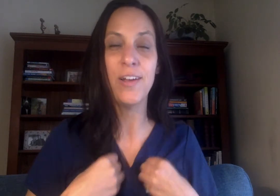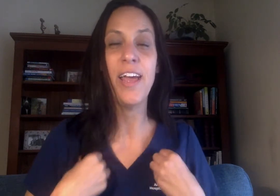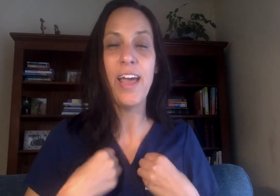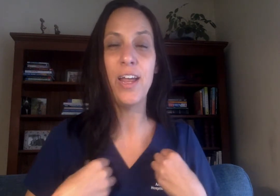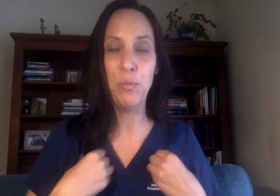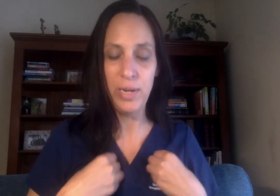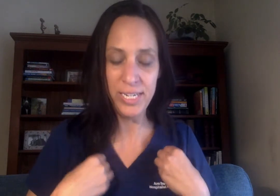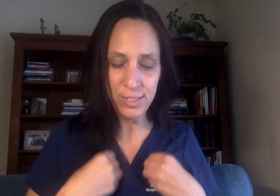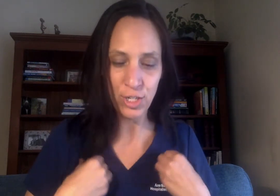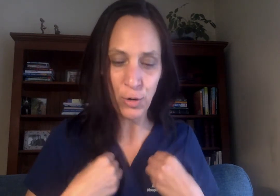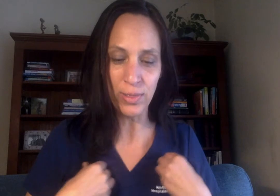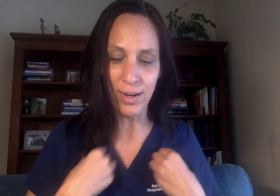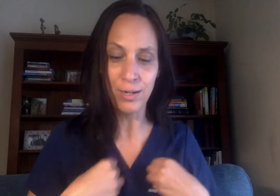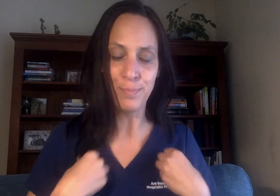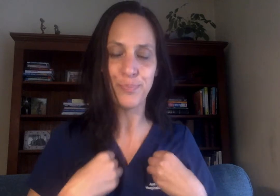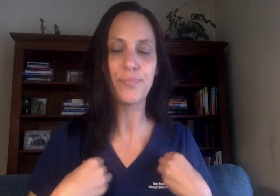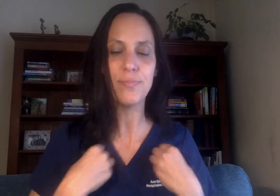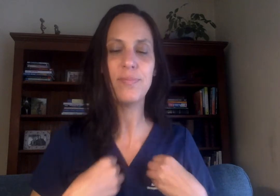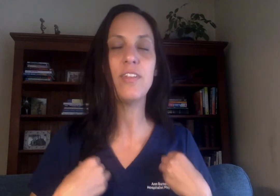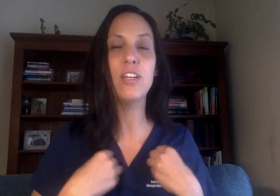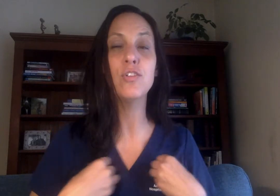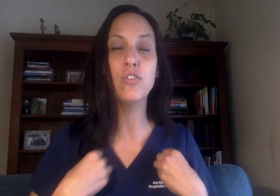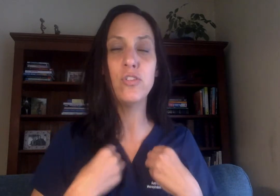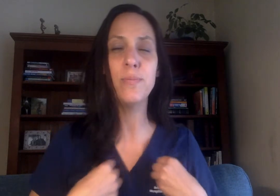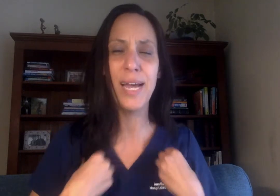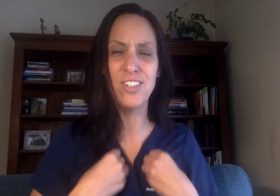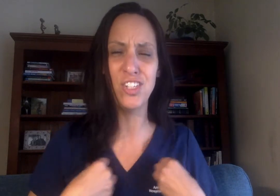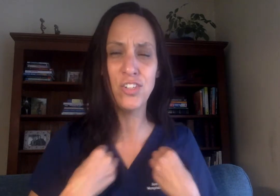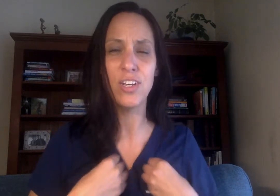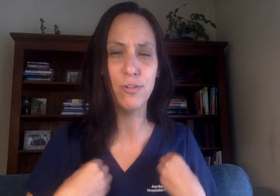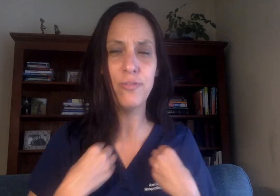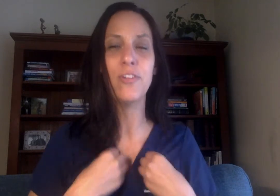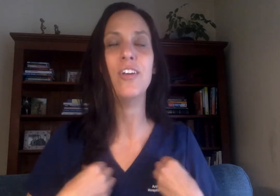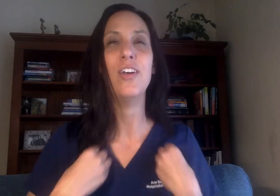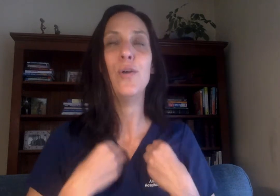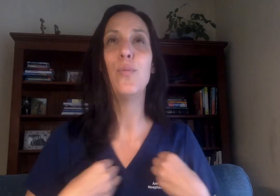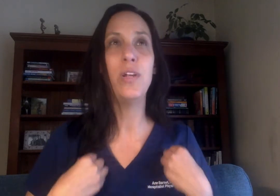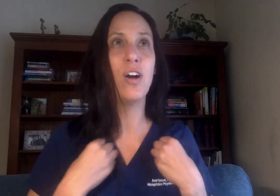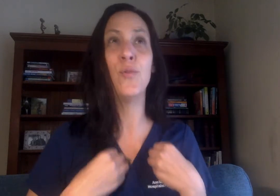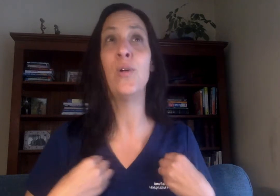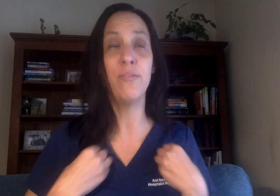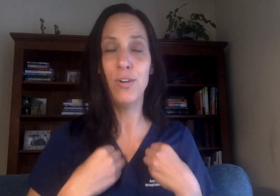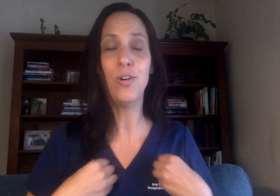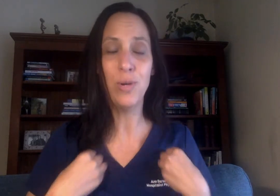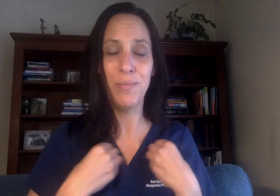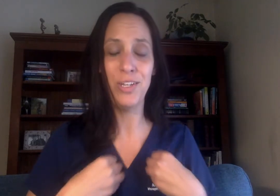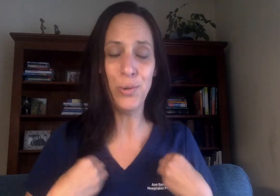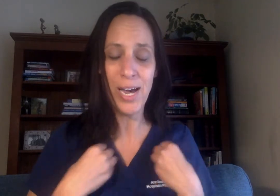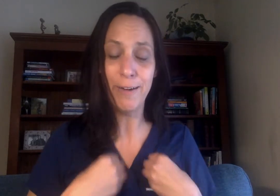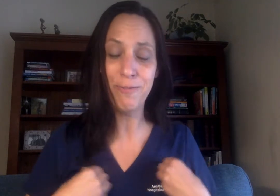and we need to go in there. So just imagine yourself putting on whatever equipment you have